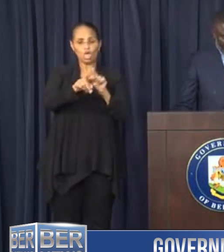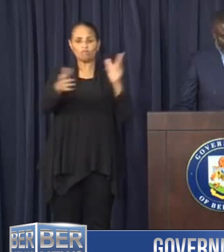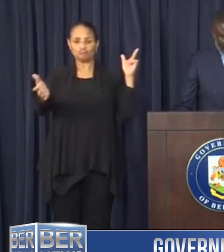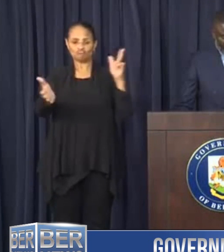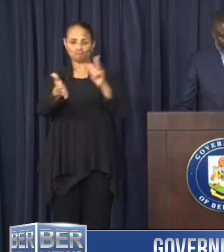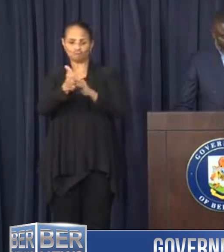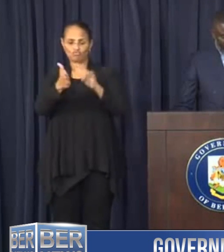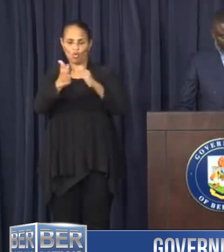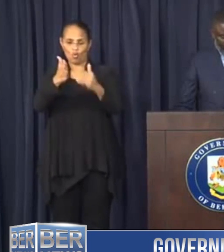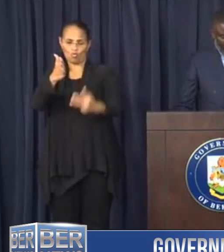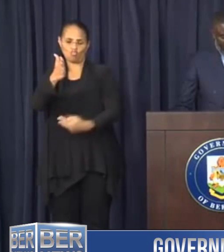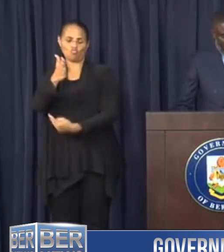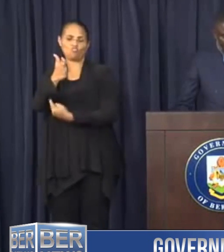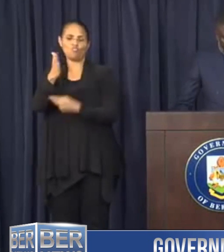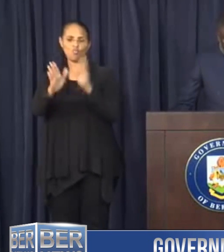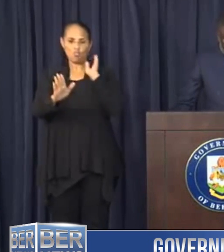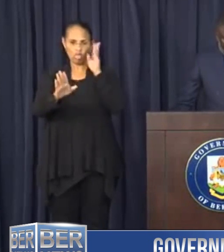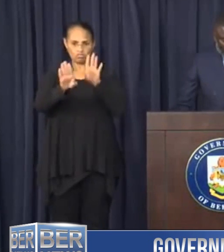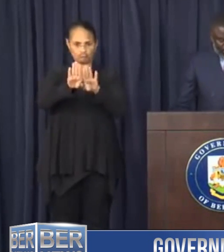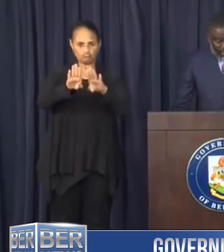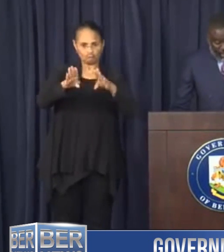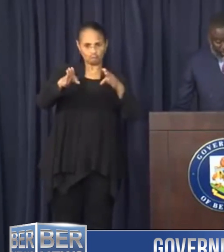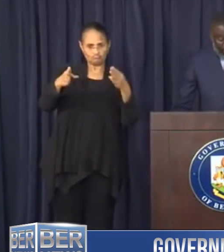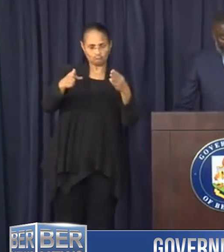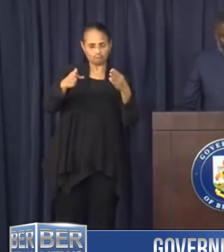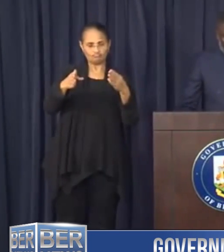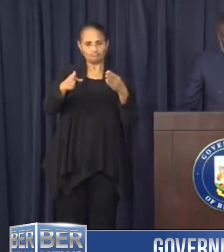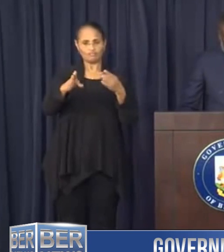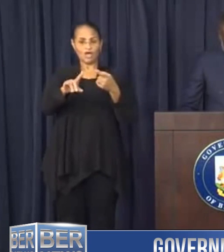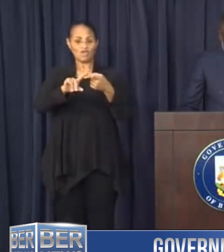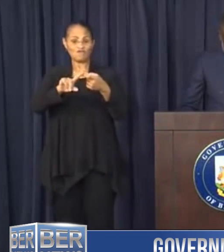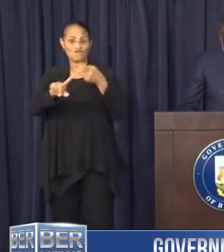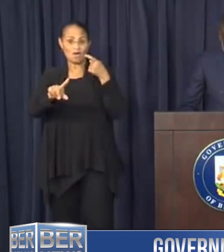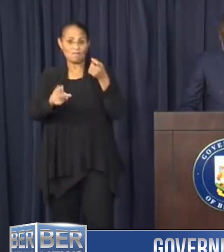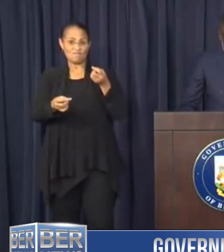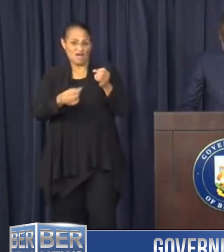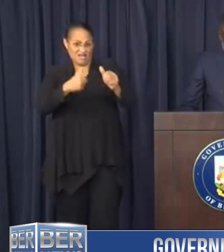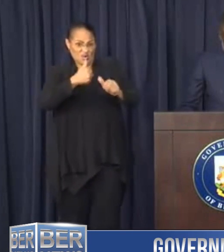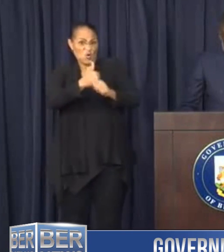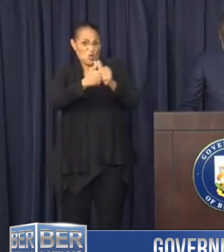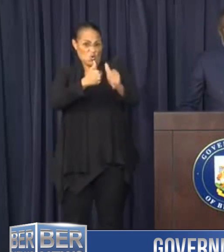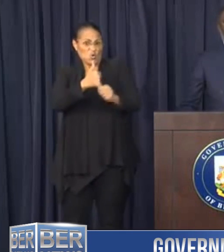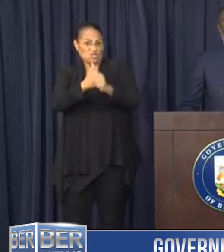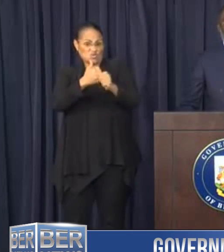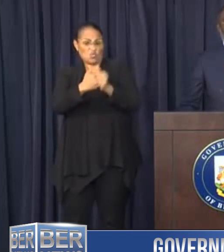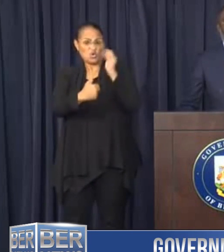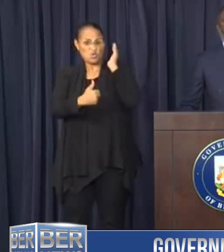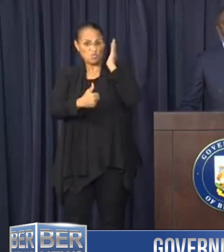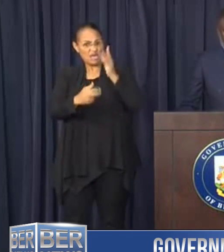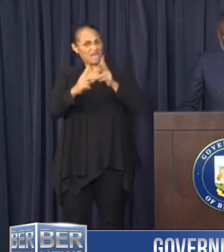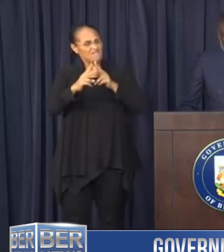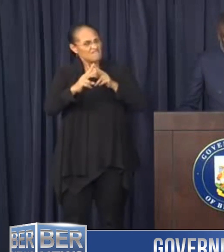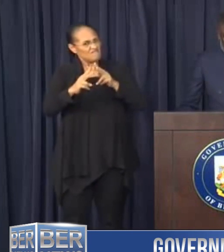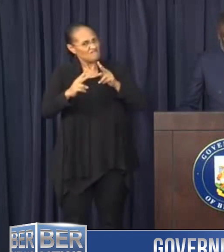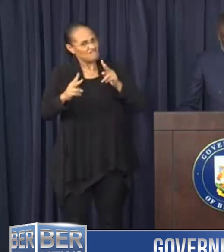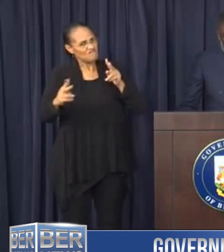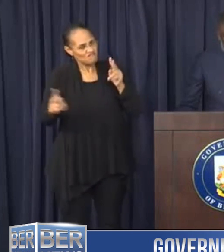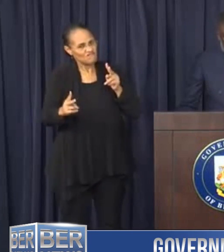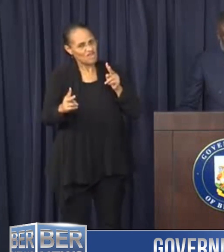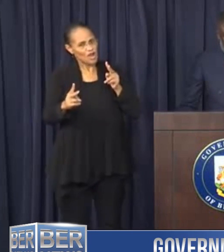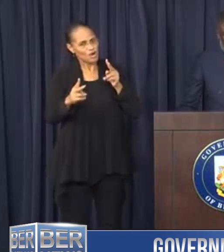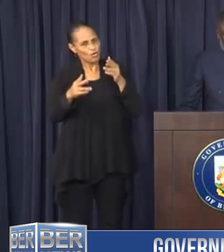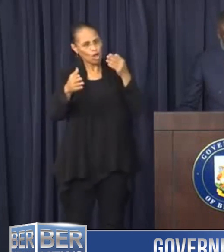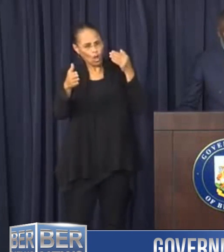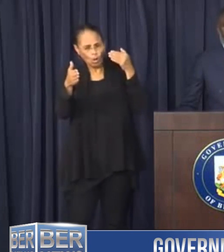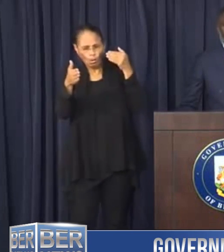be open. Out of an abundance of caution, we will pay very